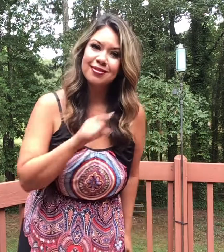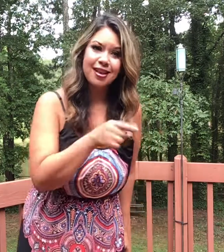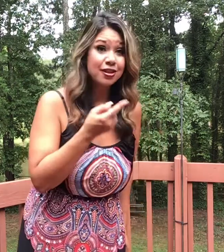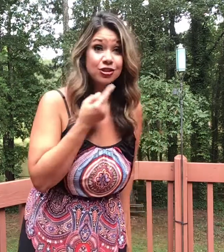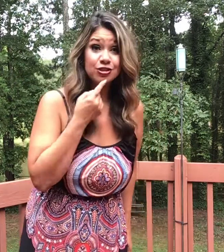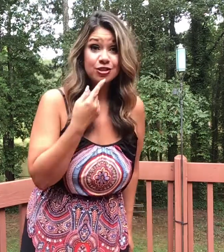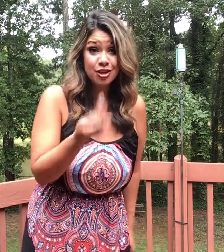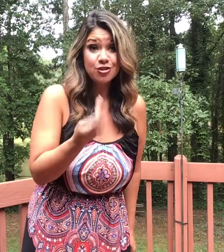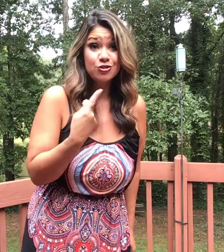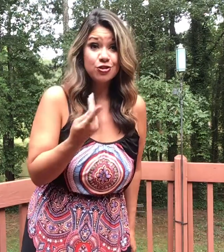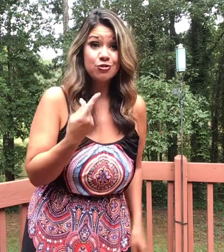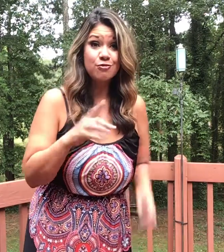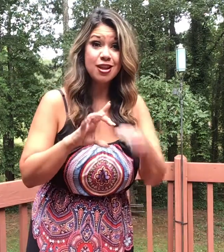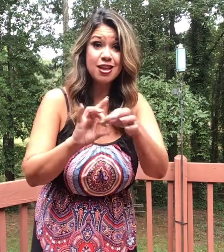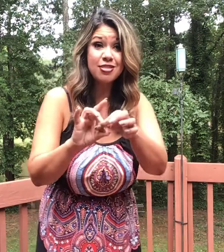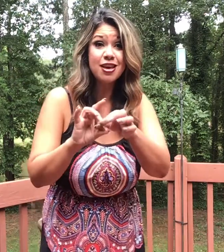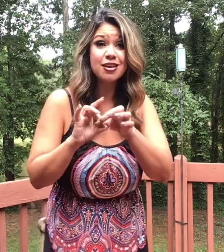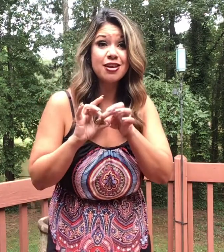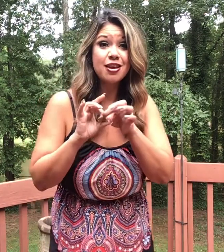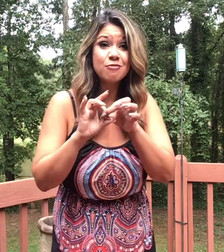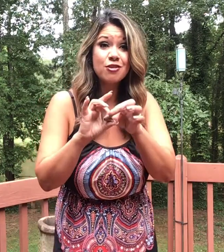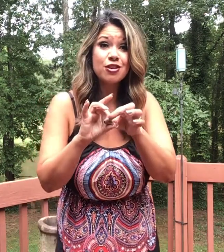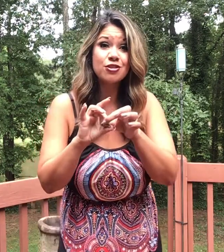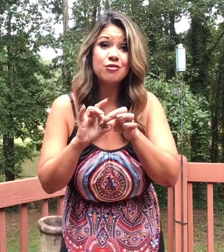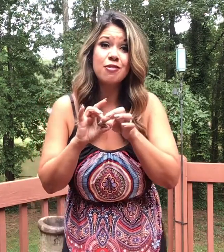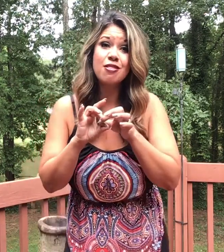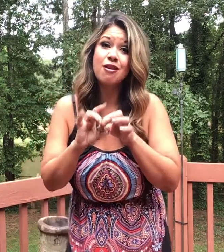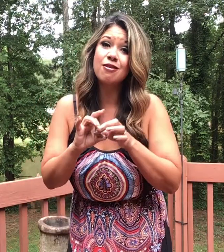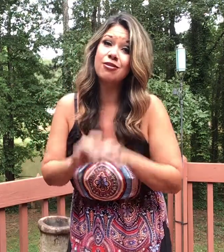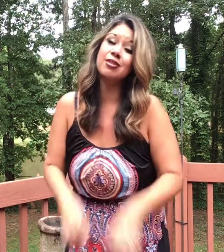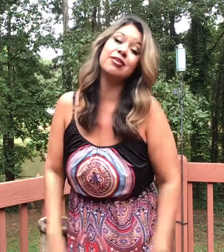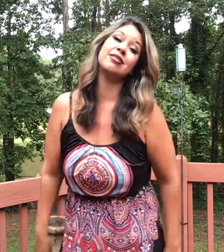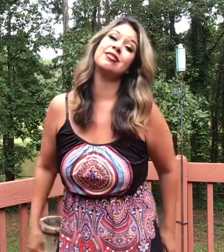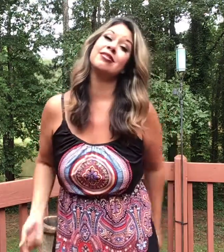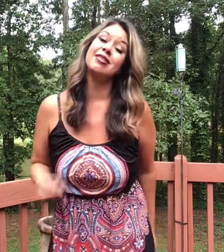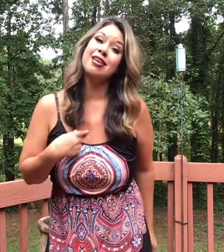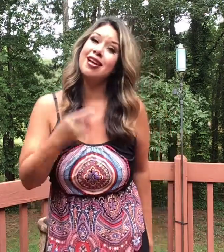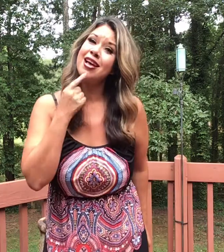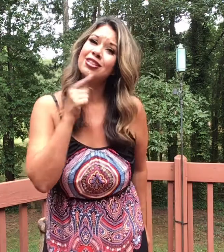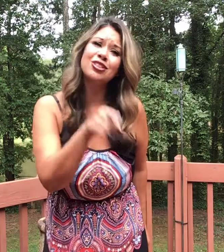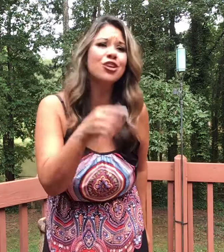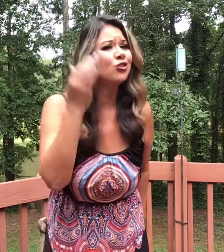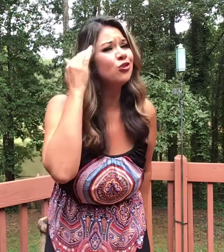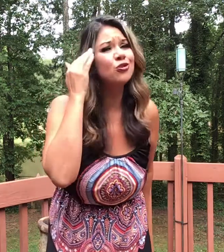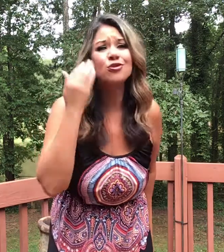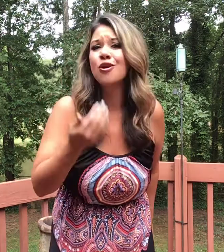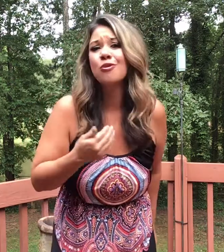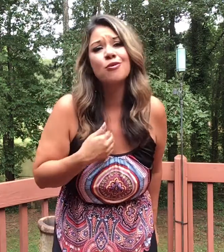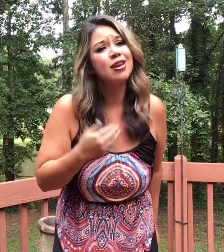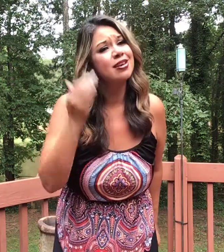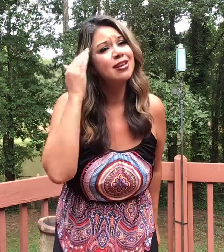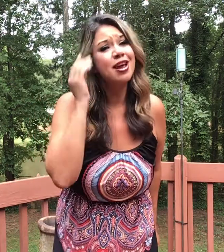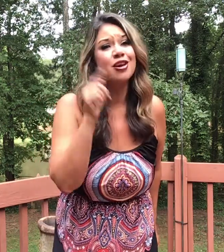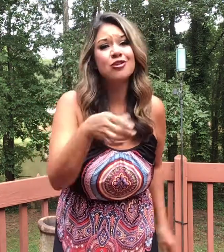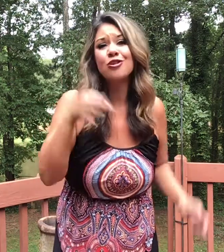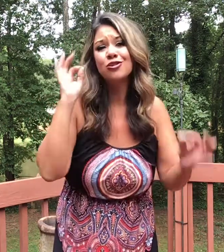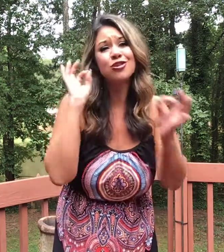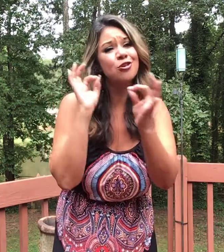She said, do you really think I'm where you belong? I said, you know, and I know you're